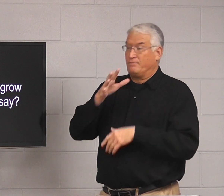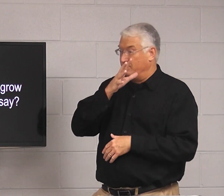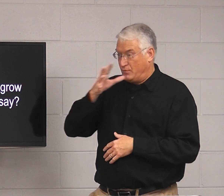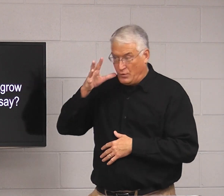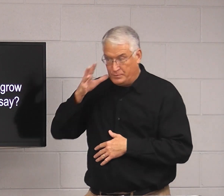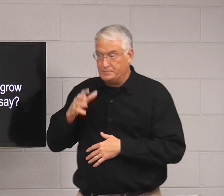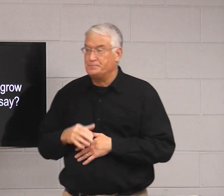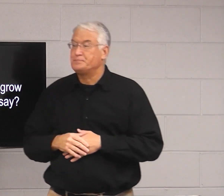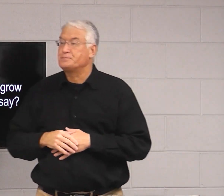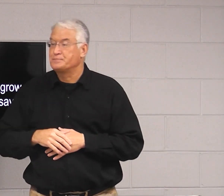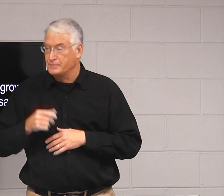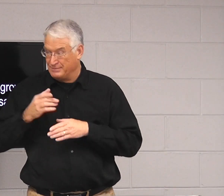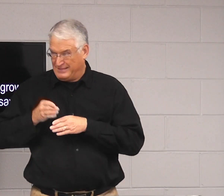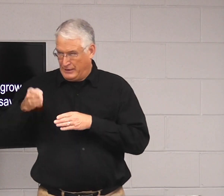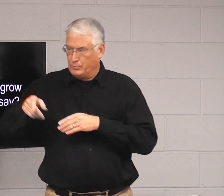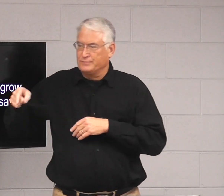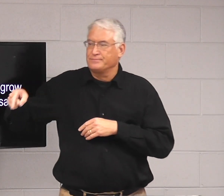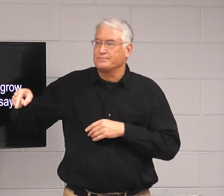So like, remember when we lived on the farm,